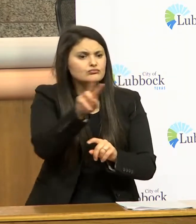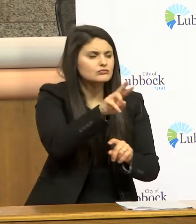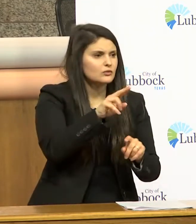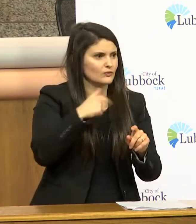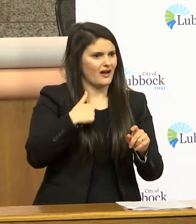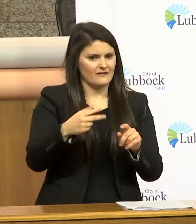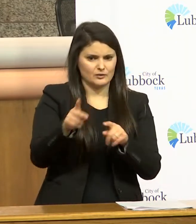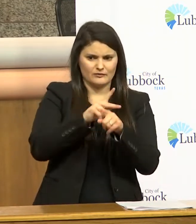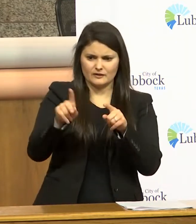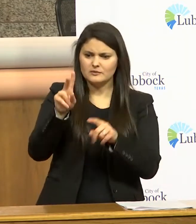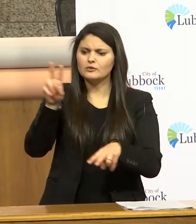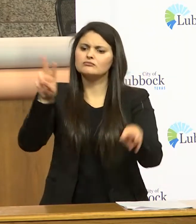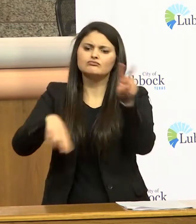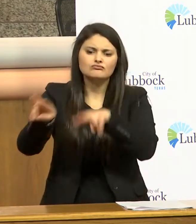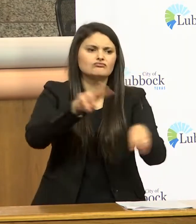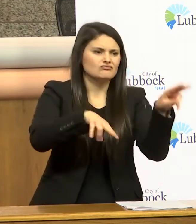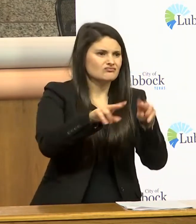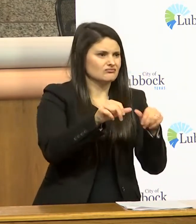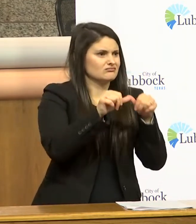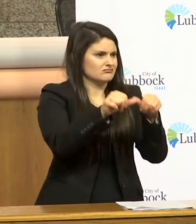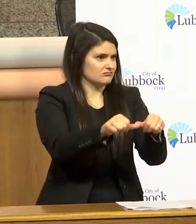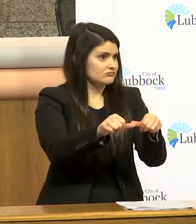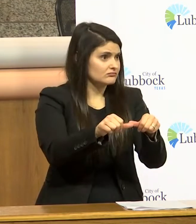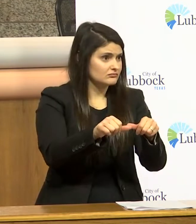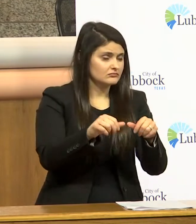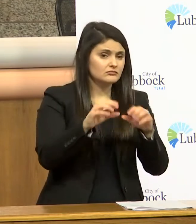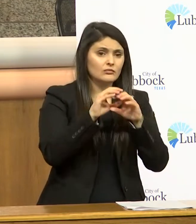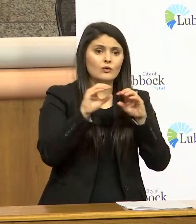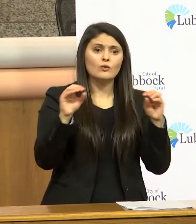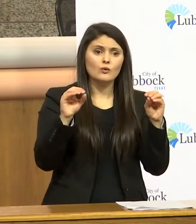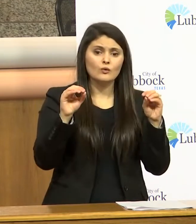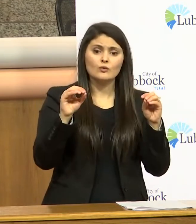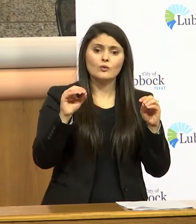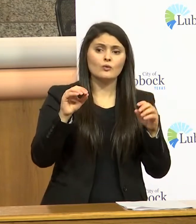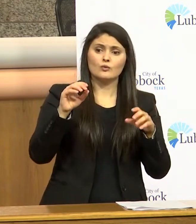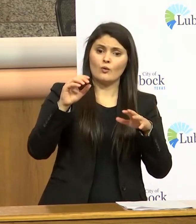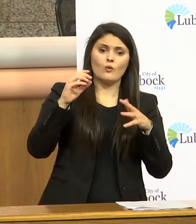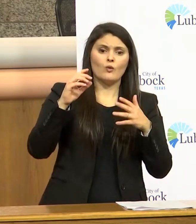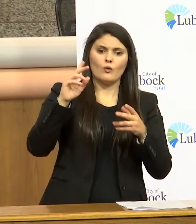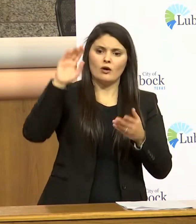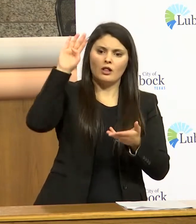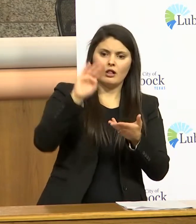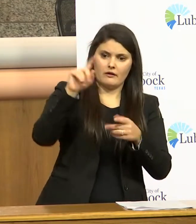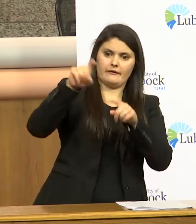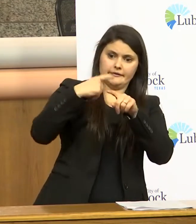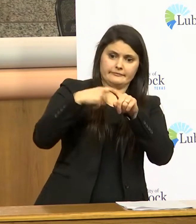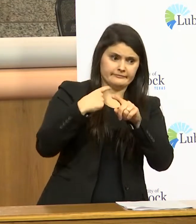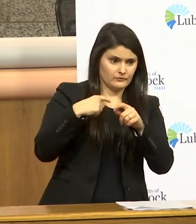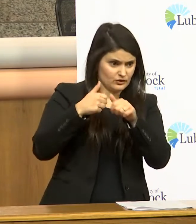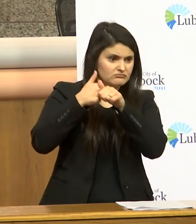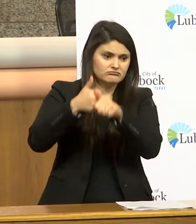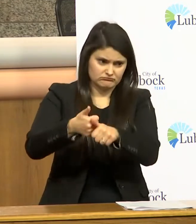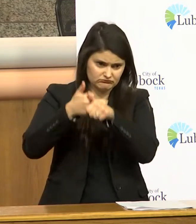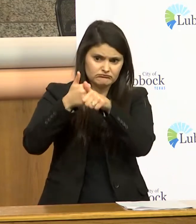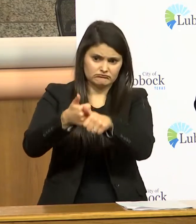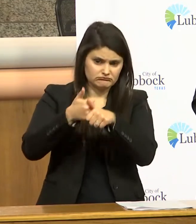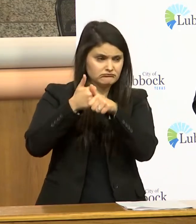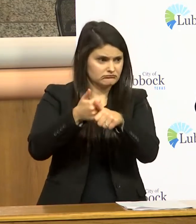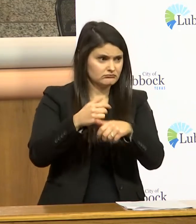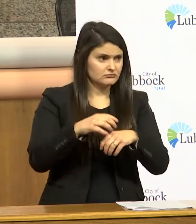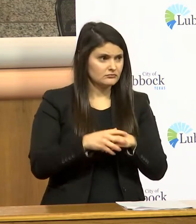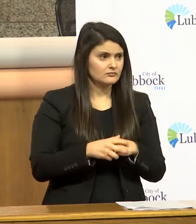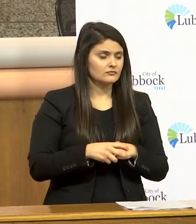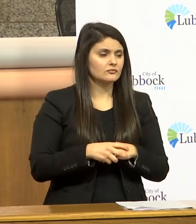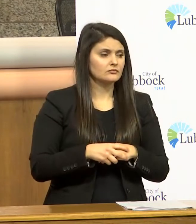doing this and they continue to do it we've had no shortage of phone calls we continue to do that and to do that as well